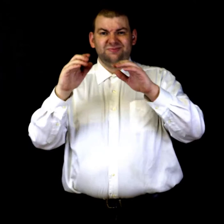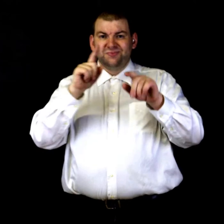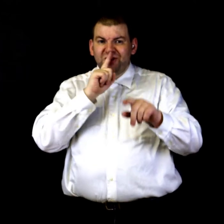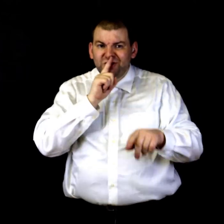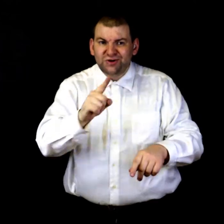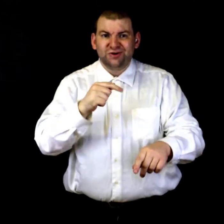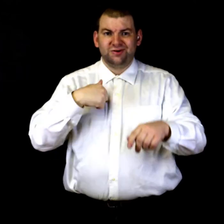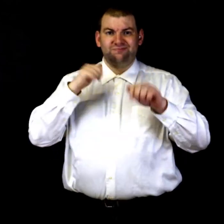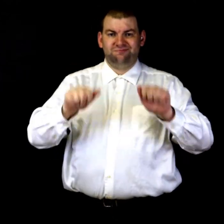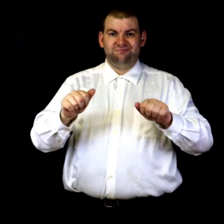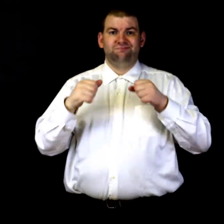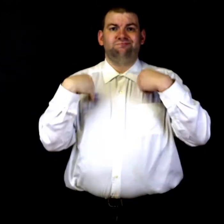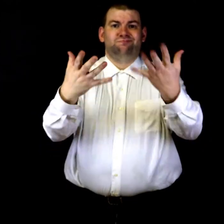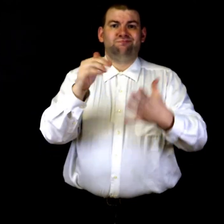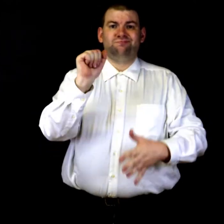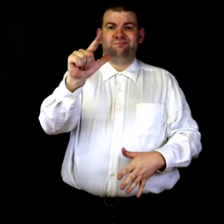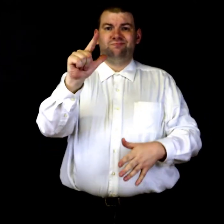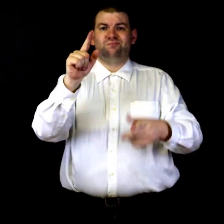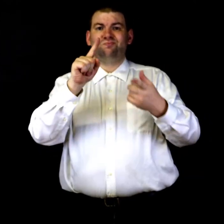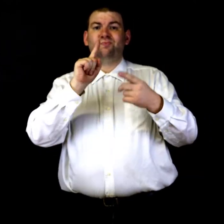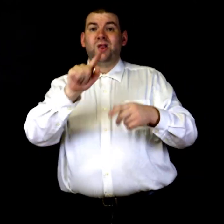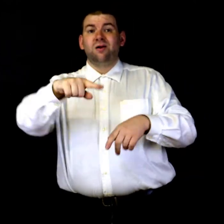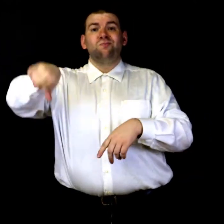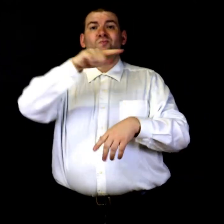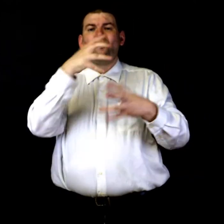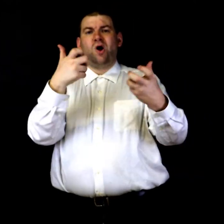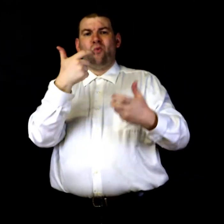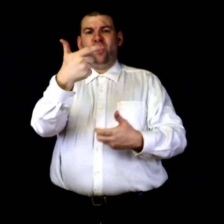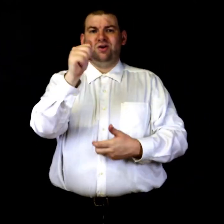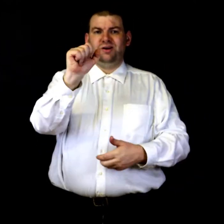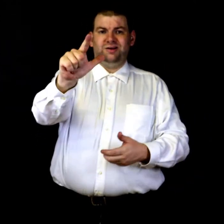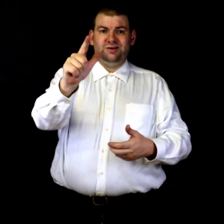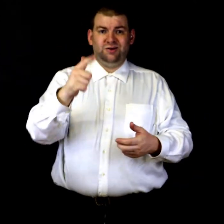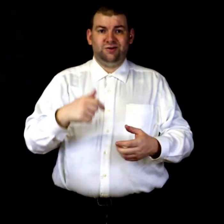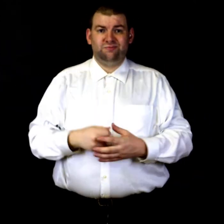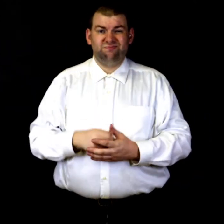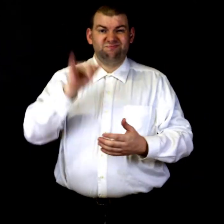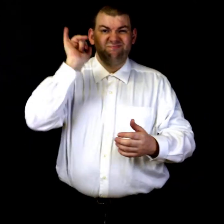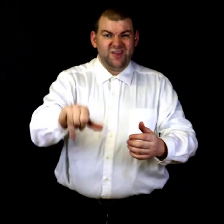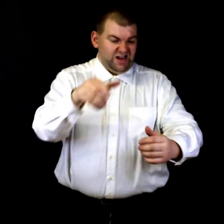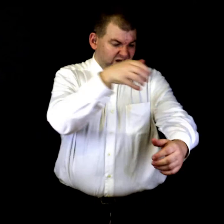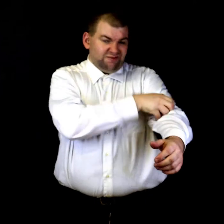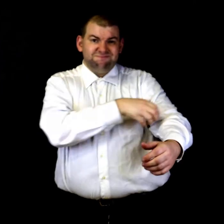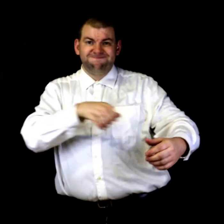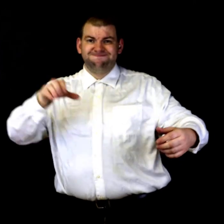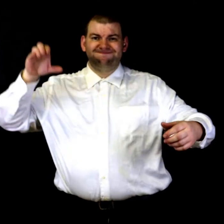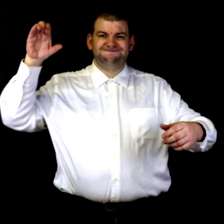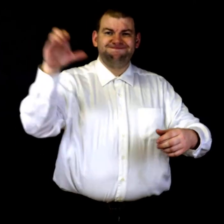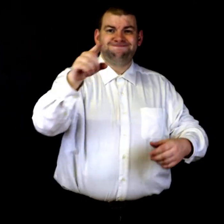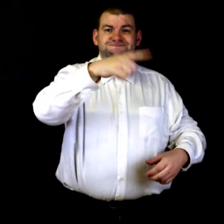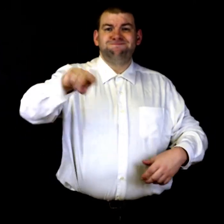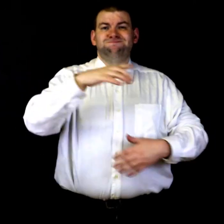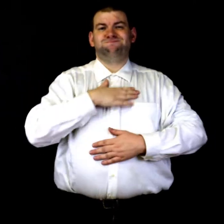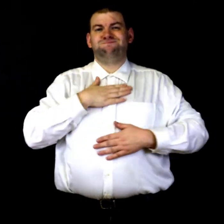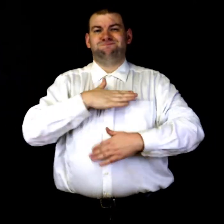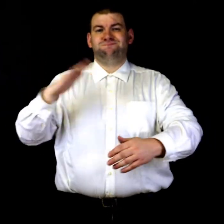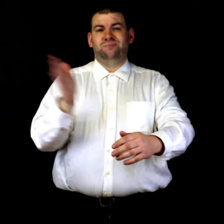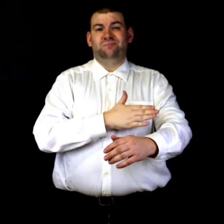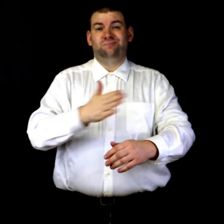technique to ensure that I am able to provide ASL to those who want to watch in ASL. That empowers them to be able to enjoy the